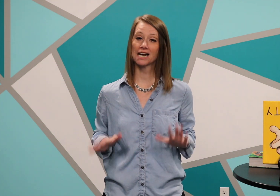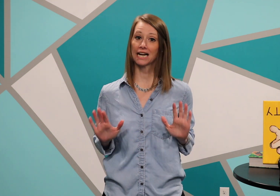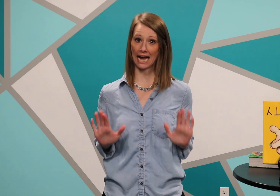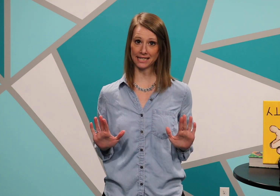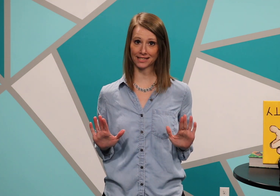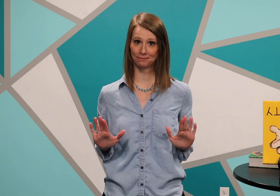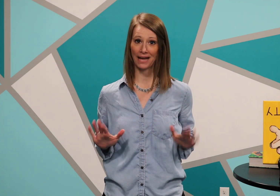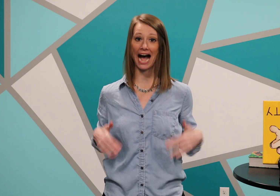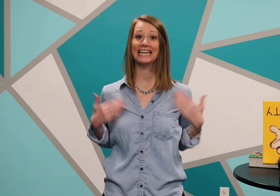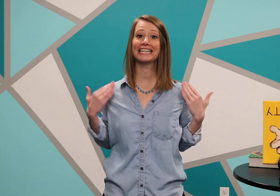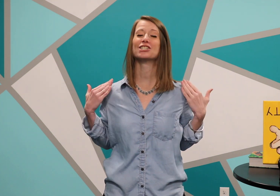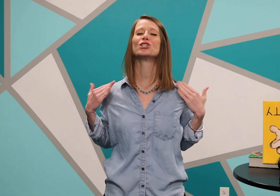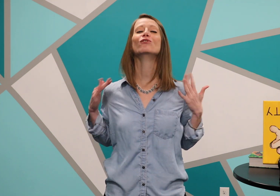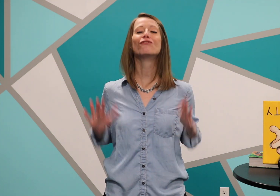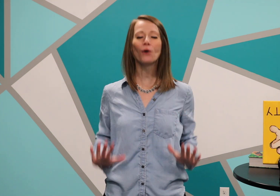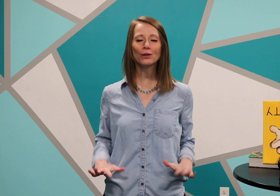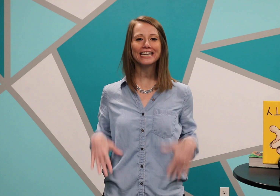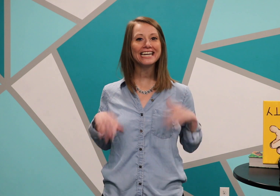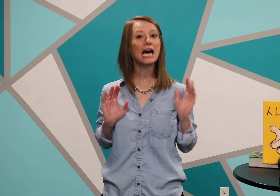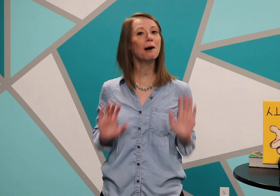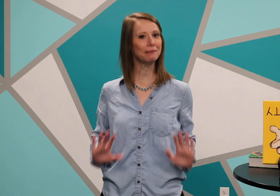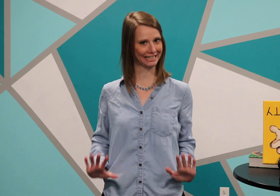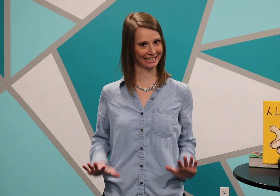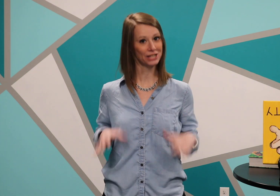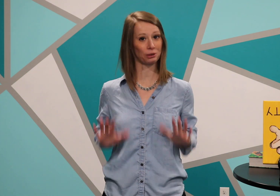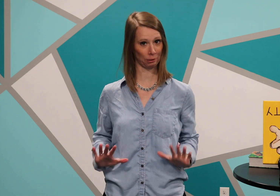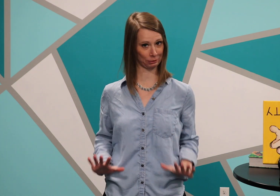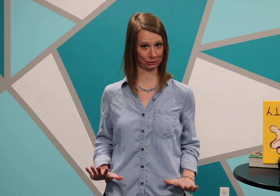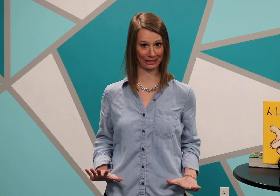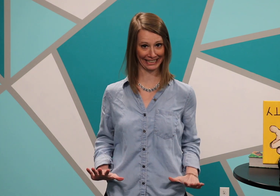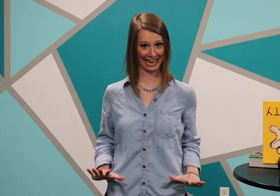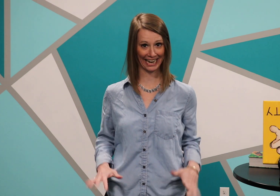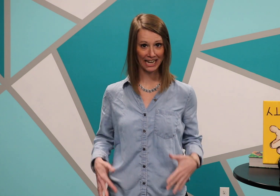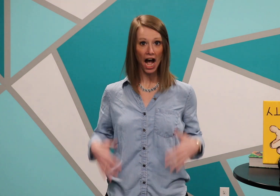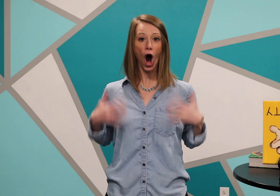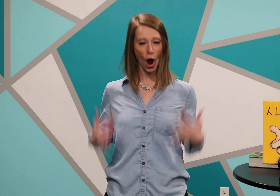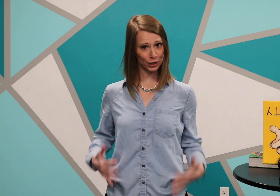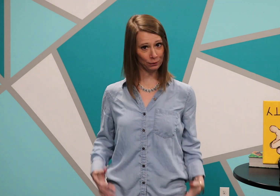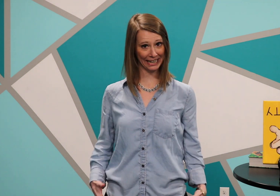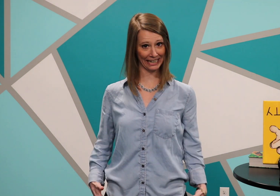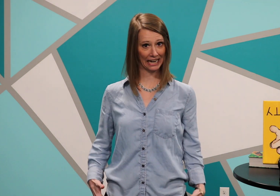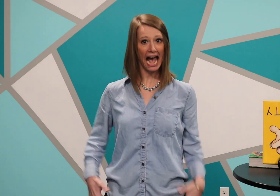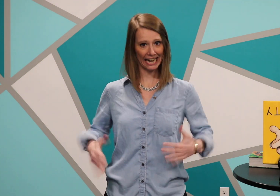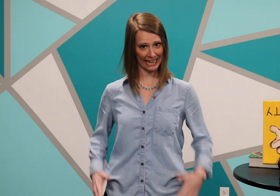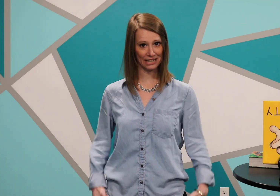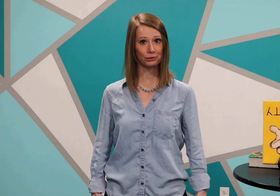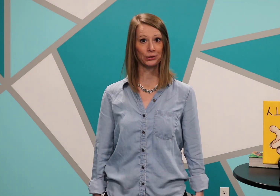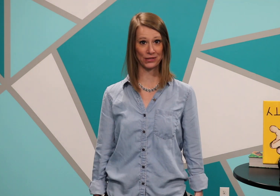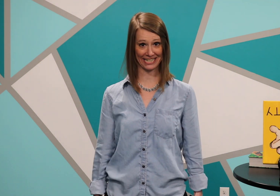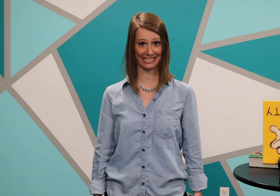Guys, I need us to fully commit to what we're doing today. Are you in and can you do this? practice?